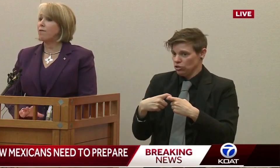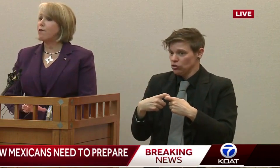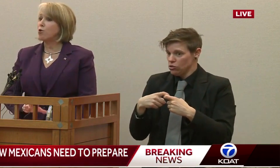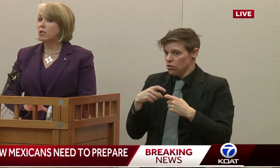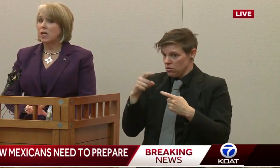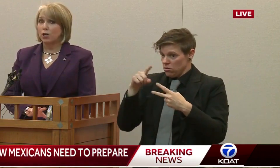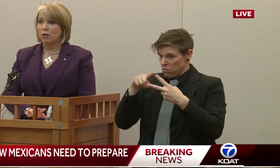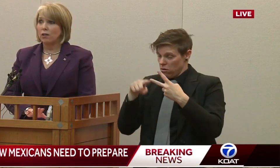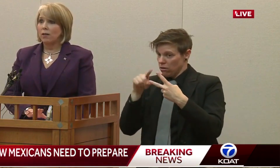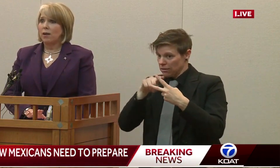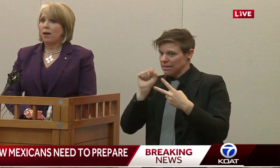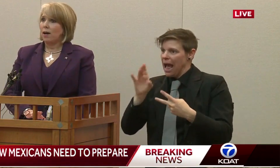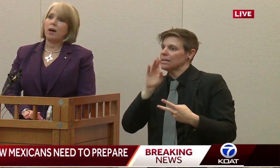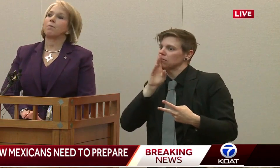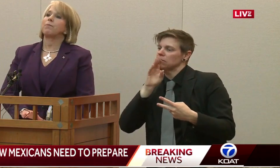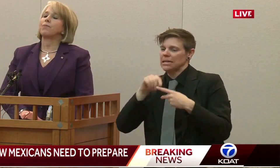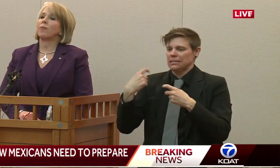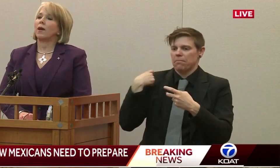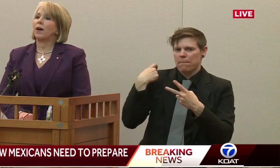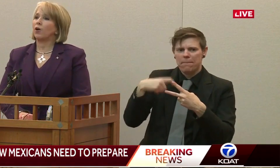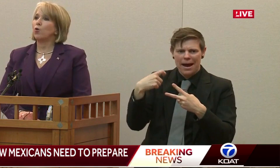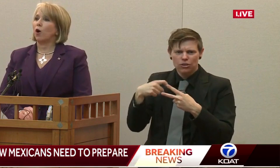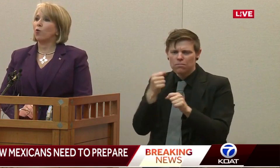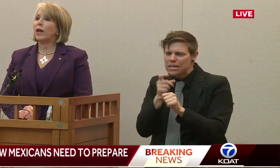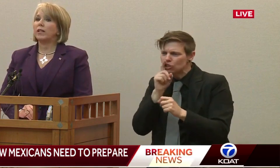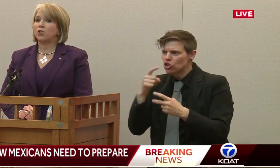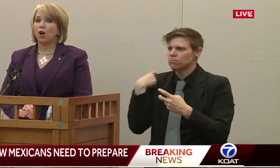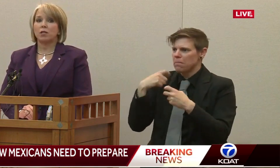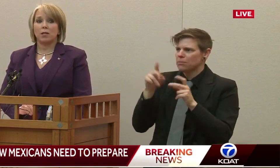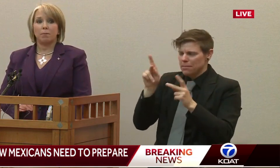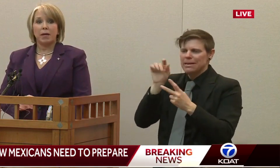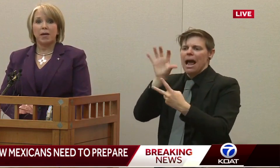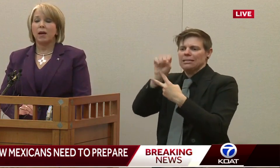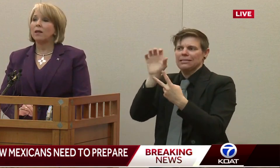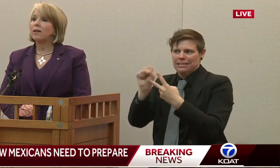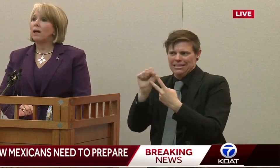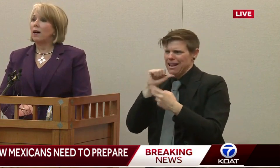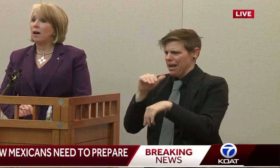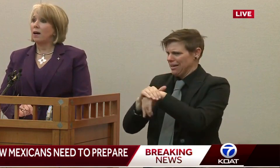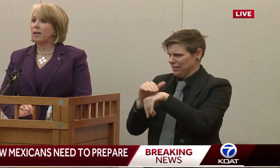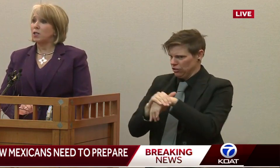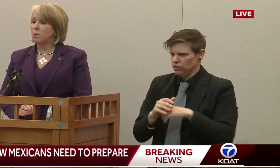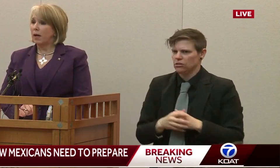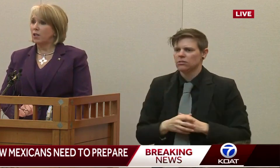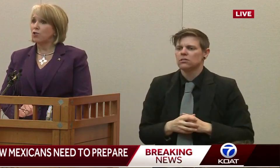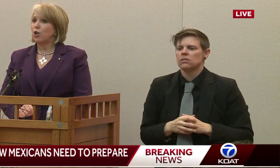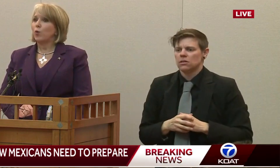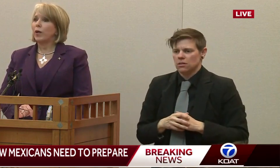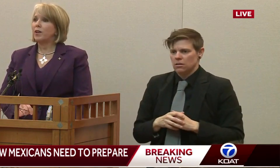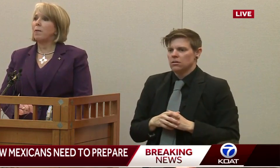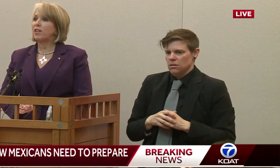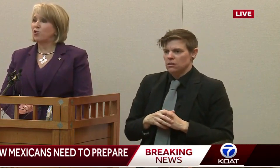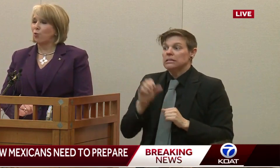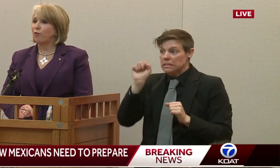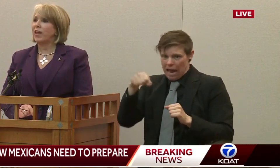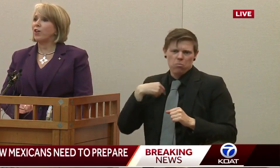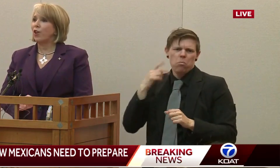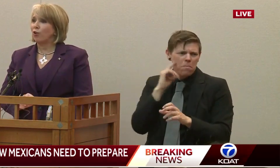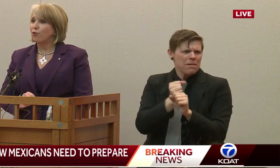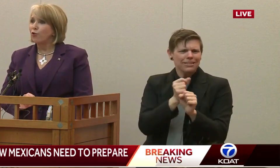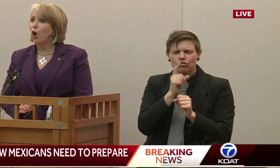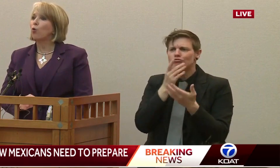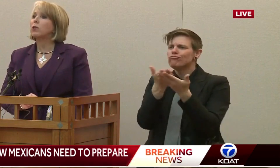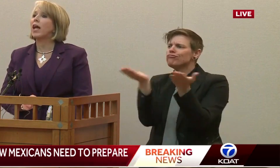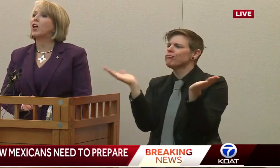We've got folks here who are ready to talk to the media in Spanish. We need to make sure